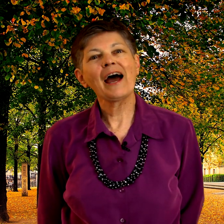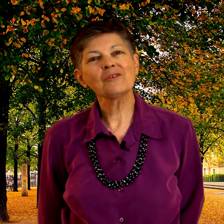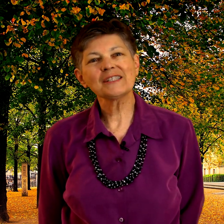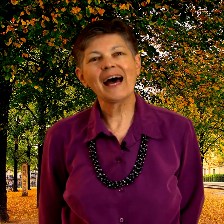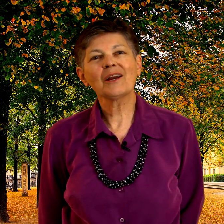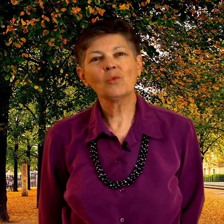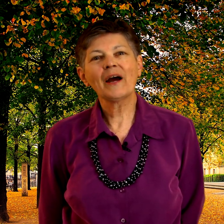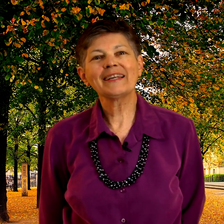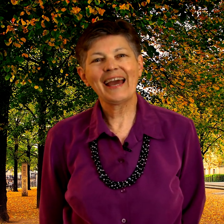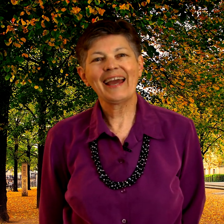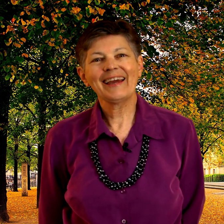Outside One Day.